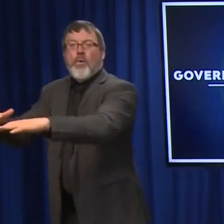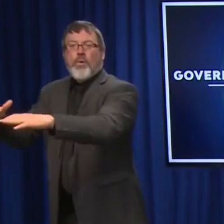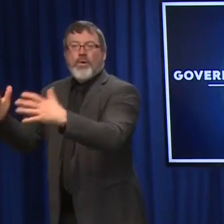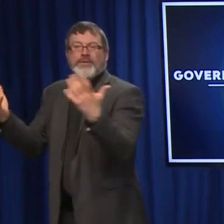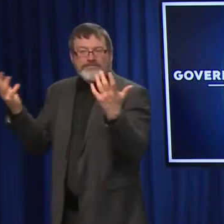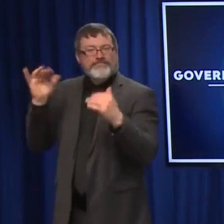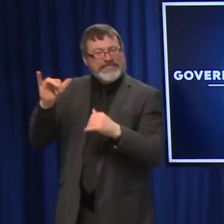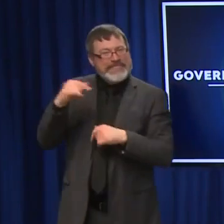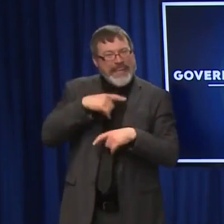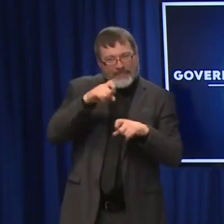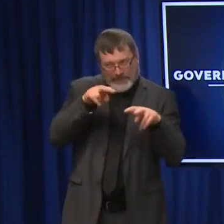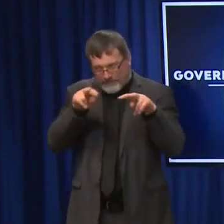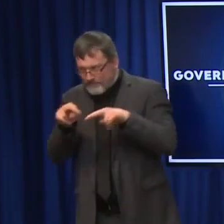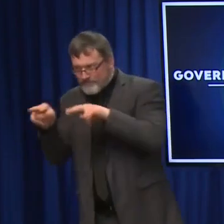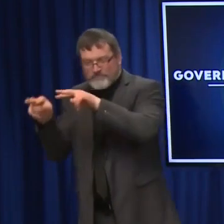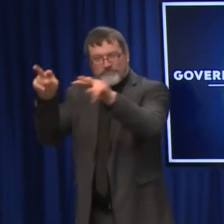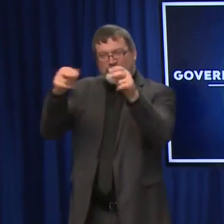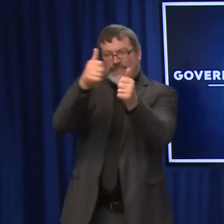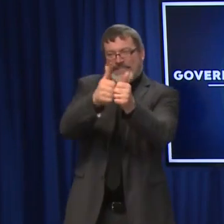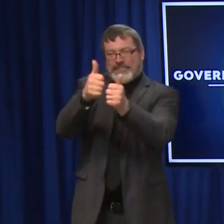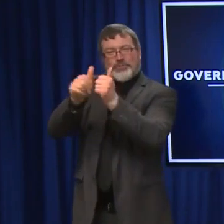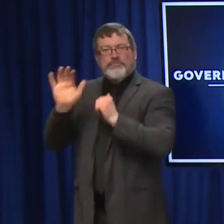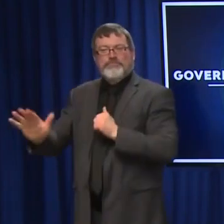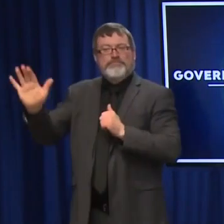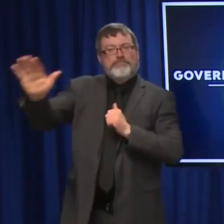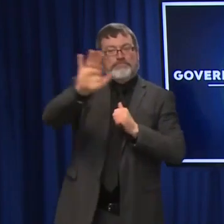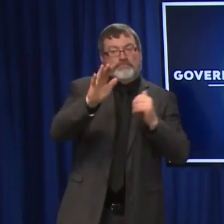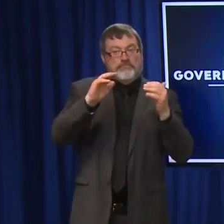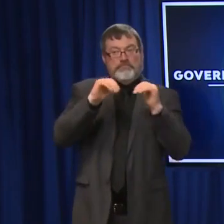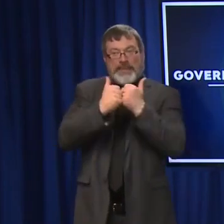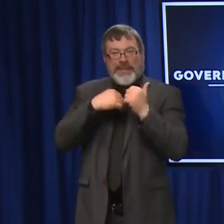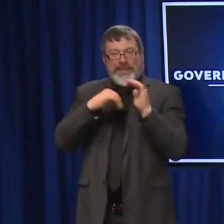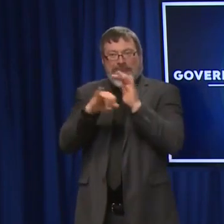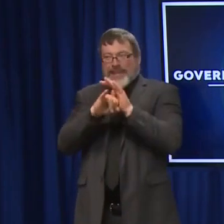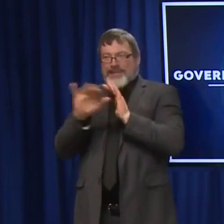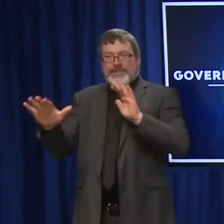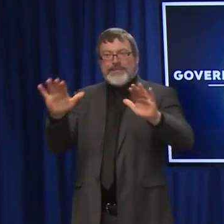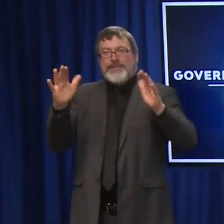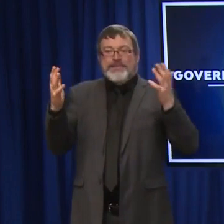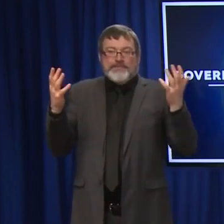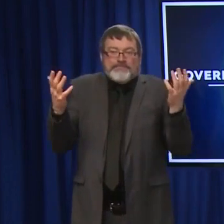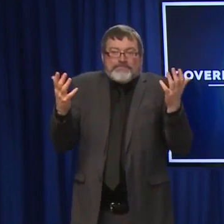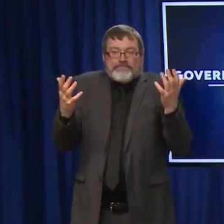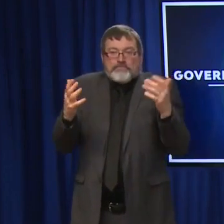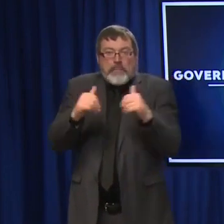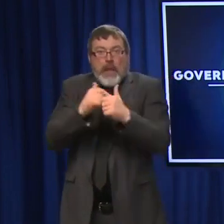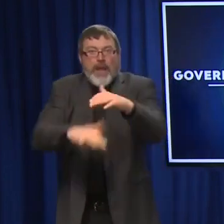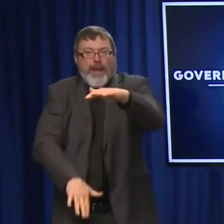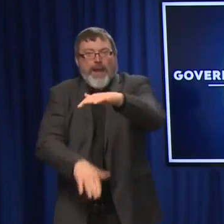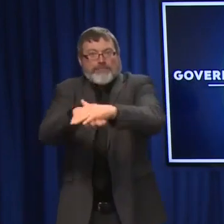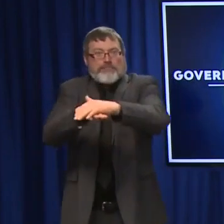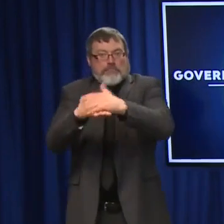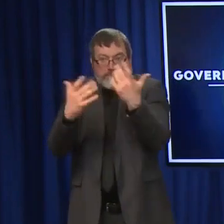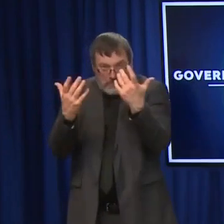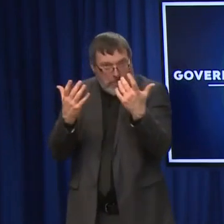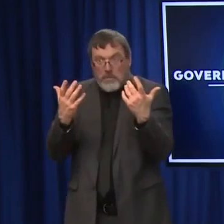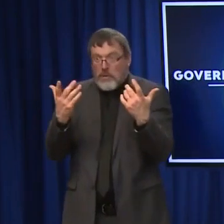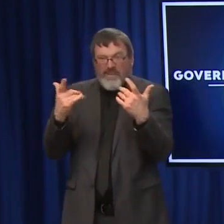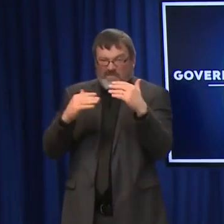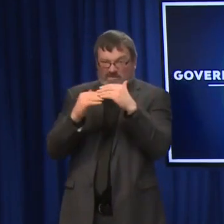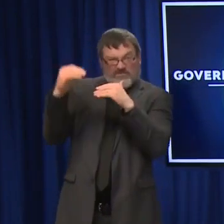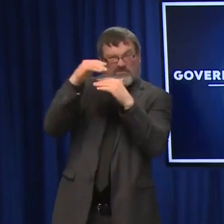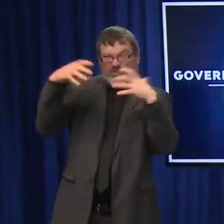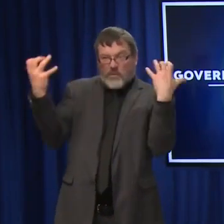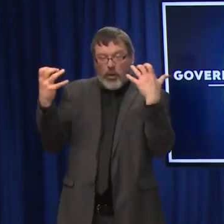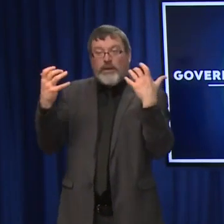predict a little bit about what the capacity of some of those fixed sites might be. But they've been very successful. They're walk